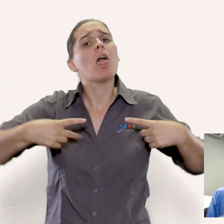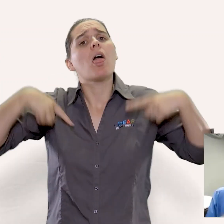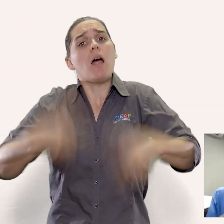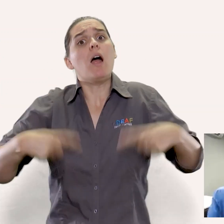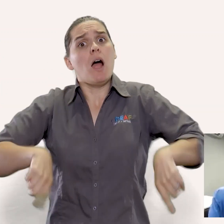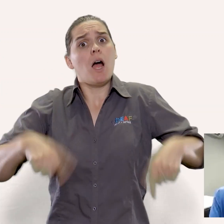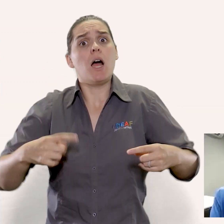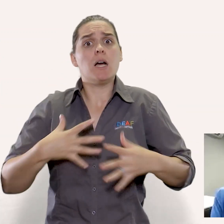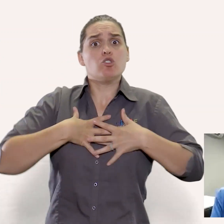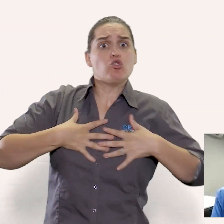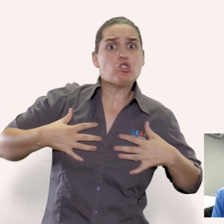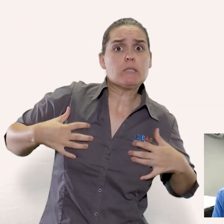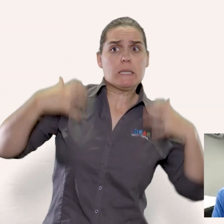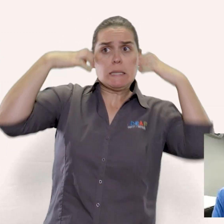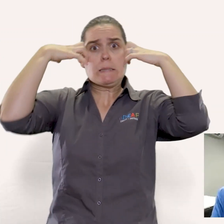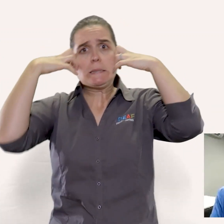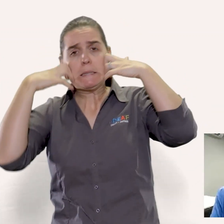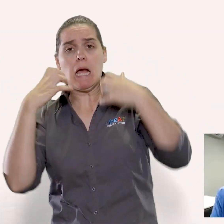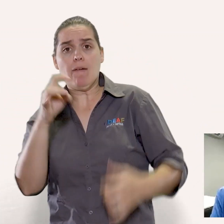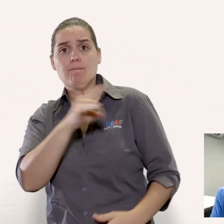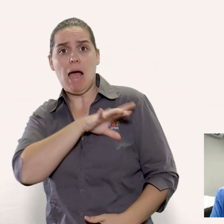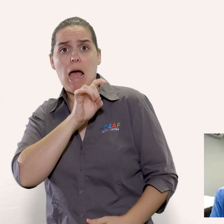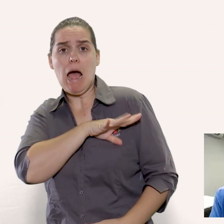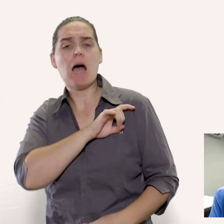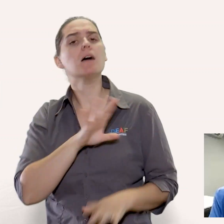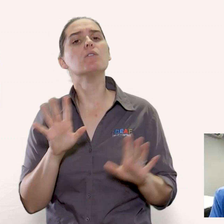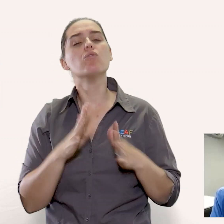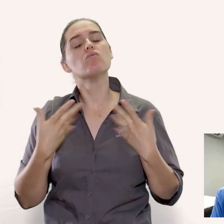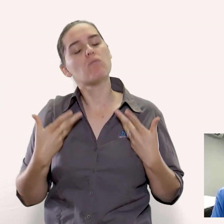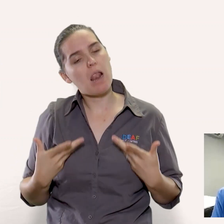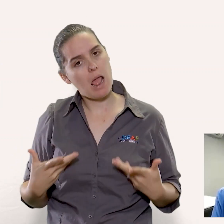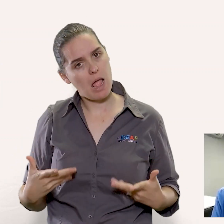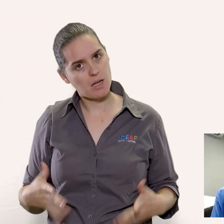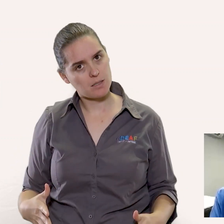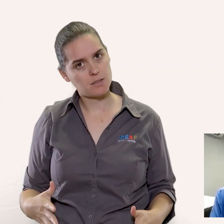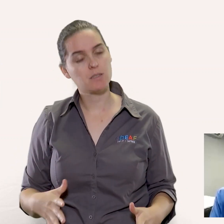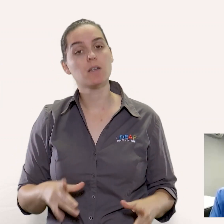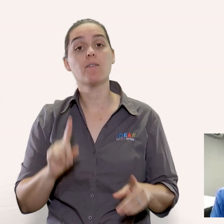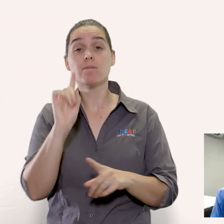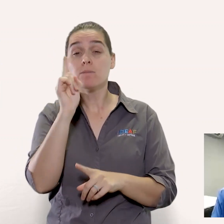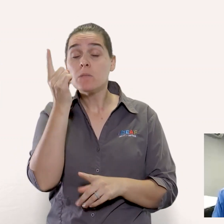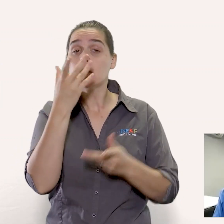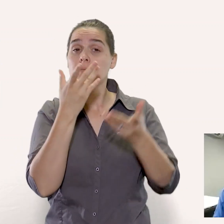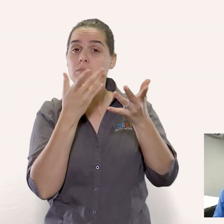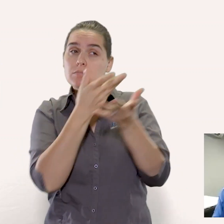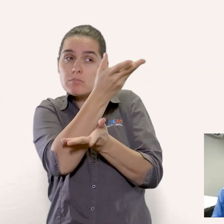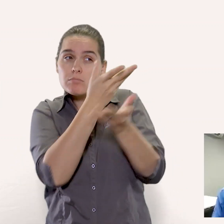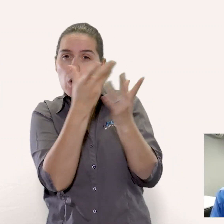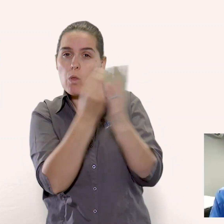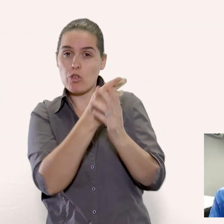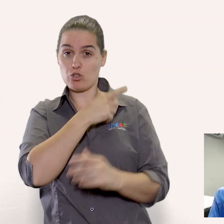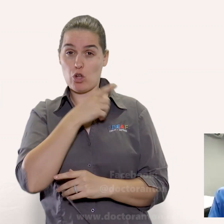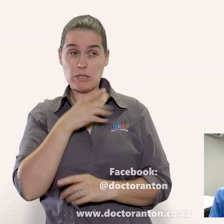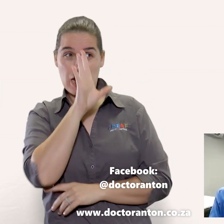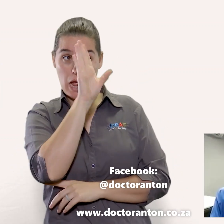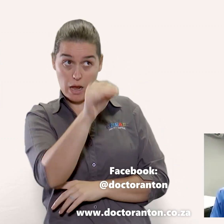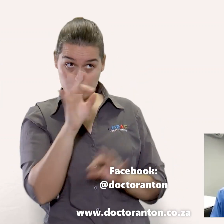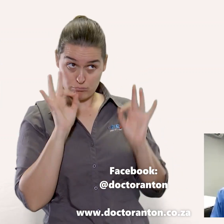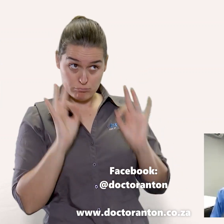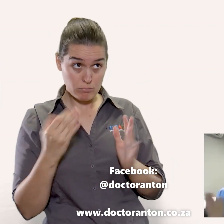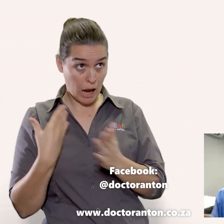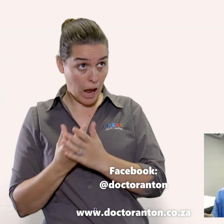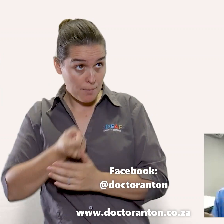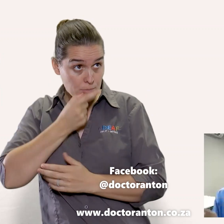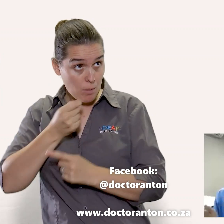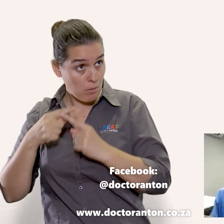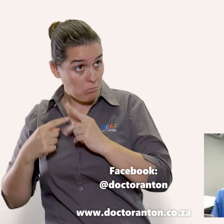to fear viral infections it's very important that before you apply any of the information in my videos that you speak